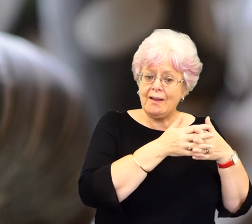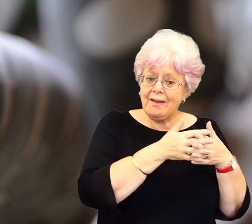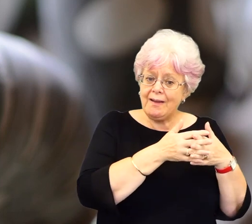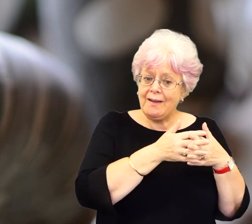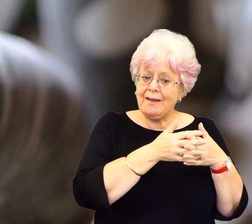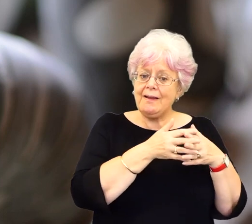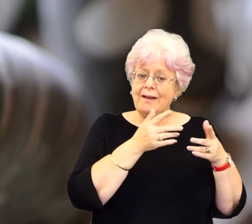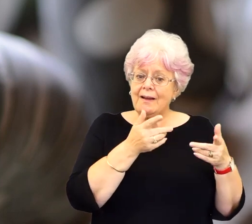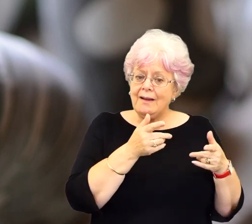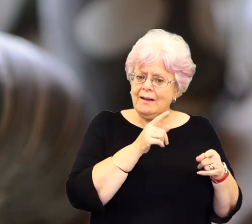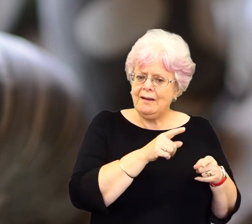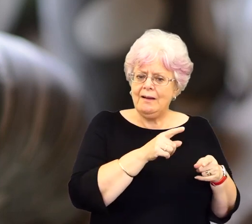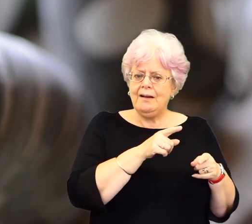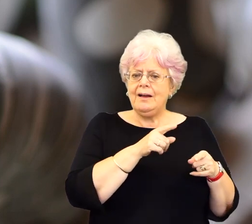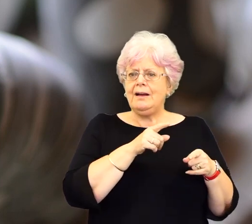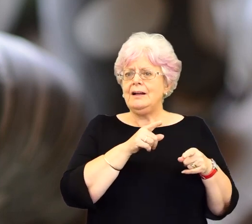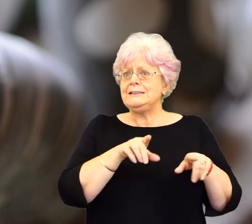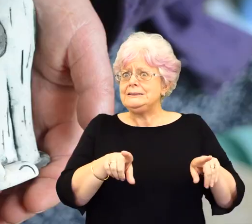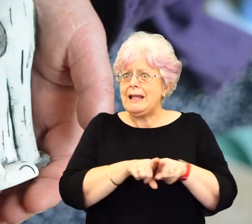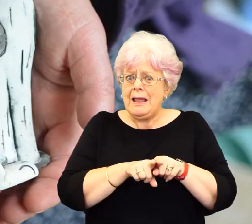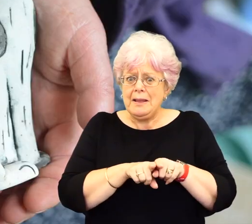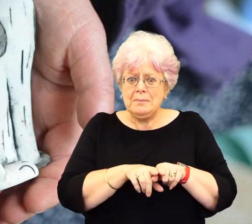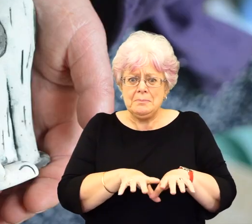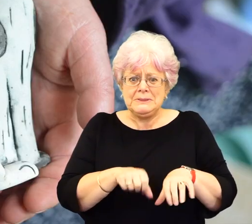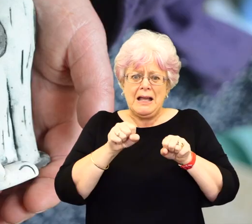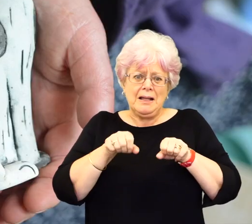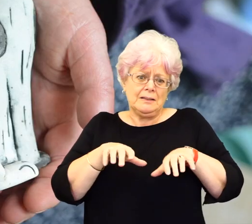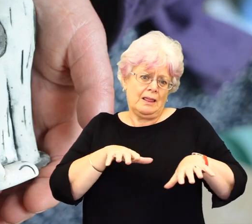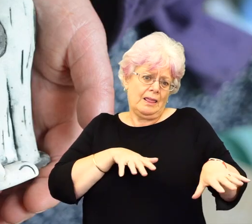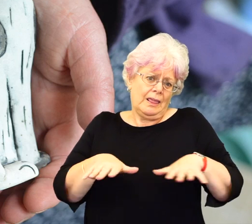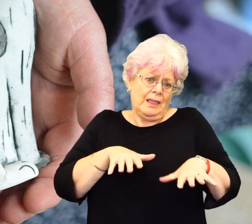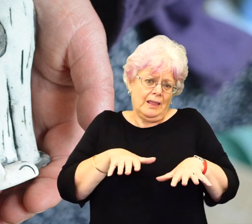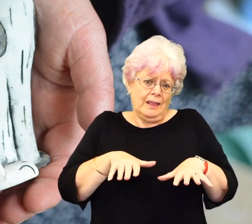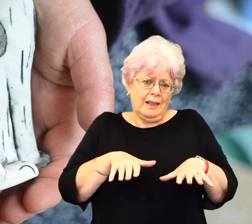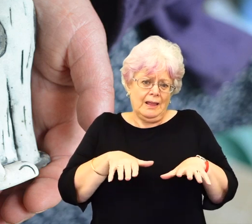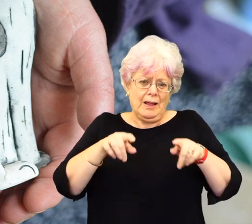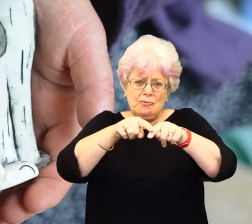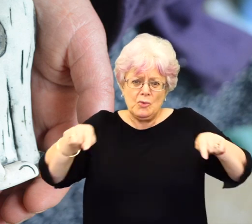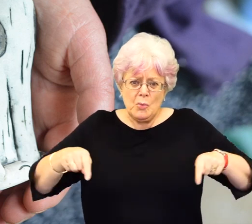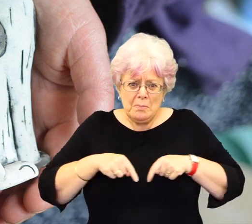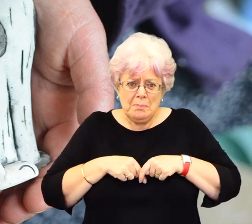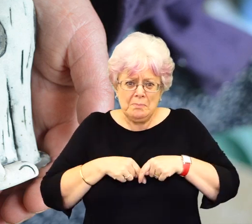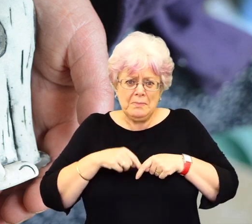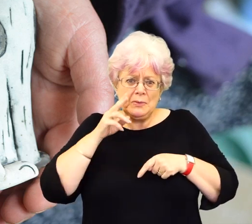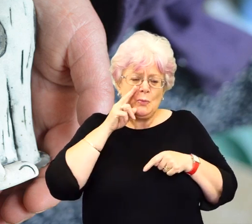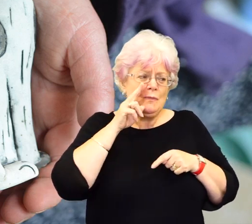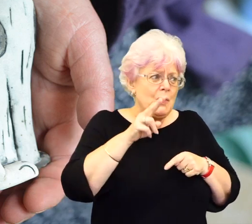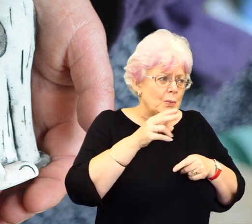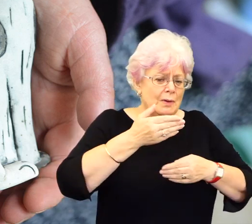that, that two-month workshop I used, I started to panic then as well. It was in a room with no view, no